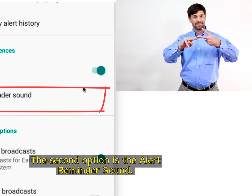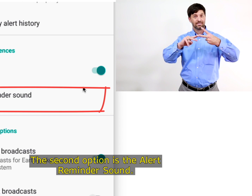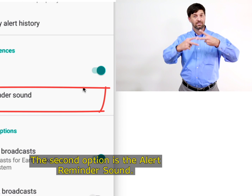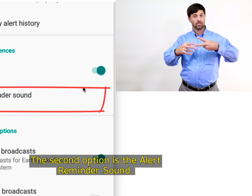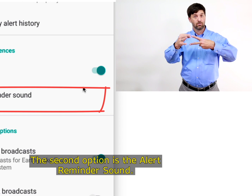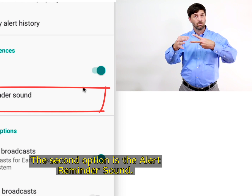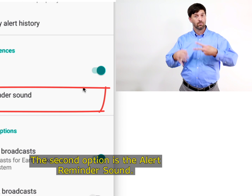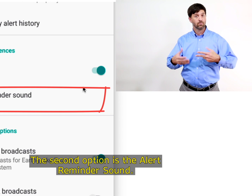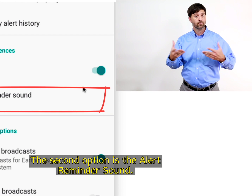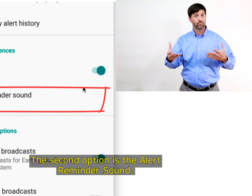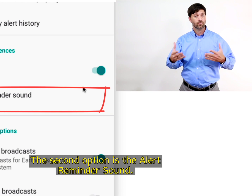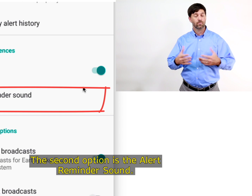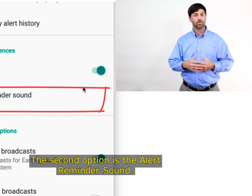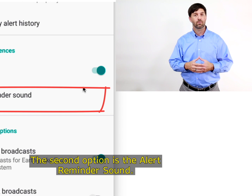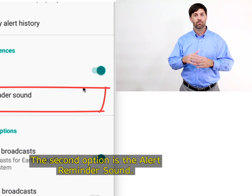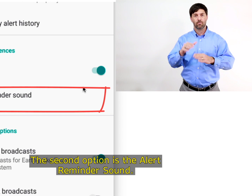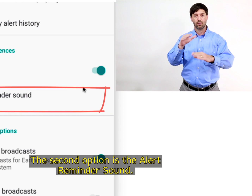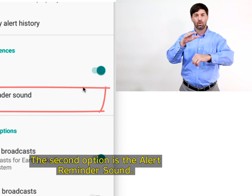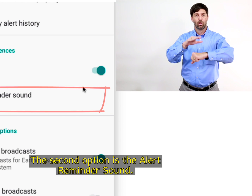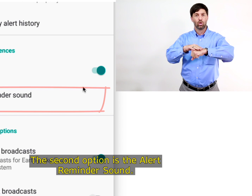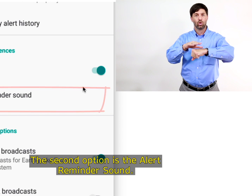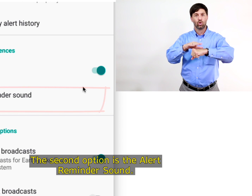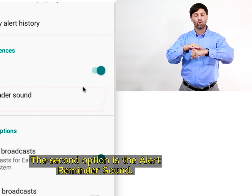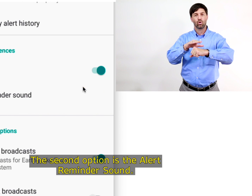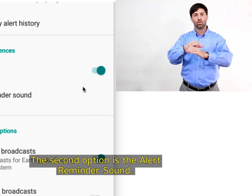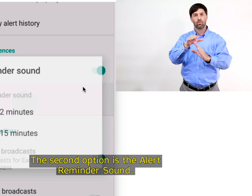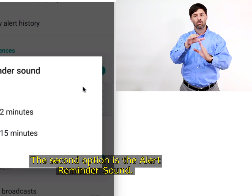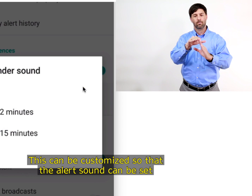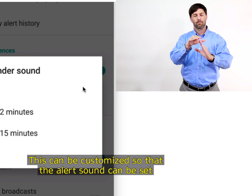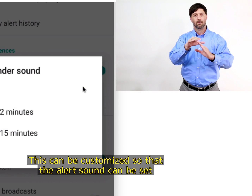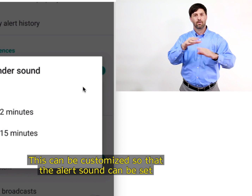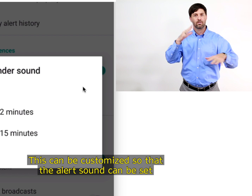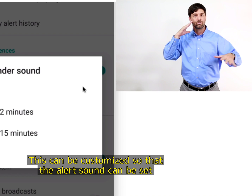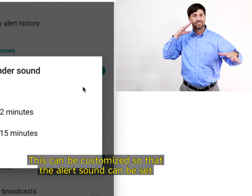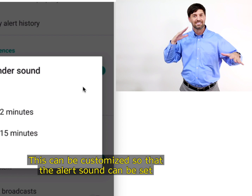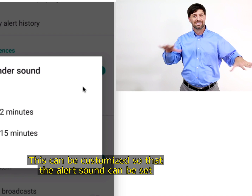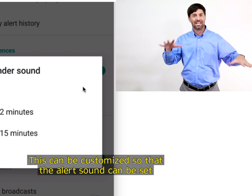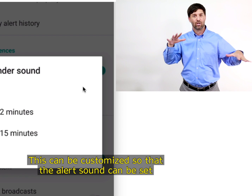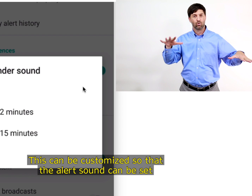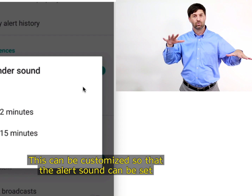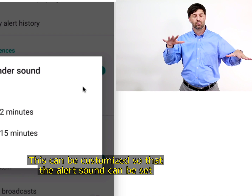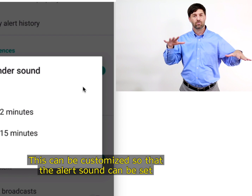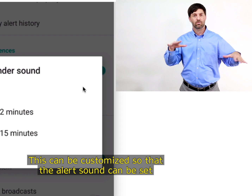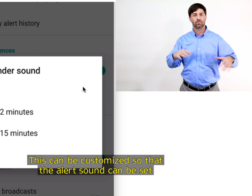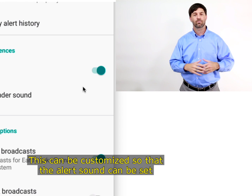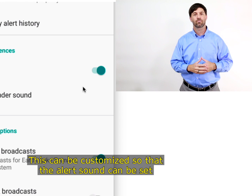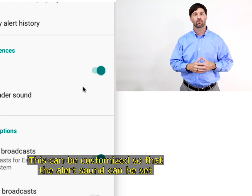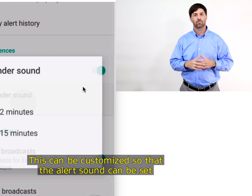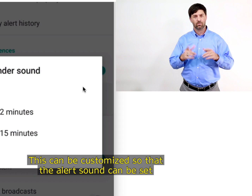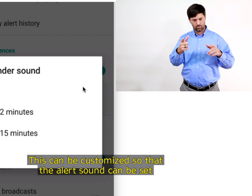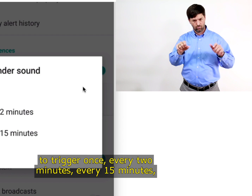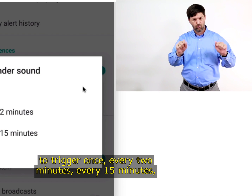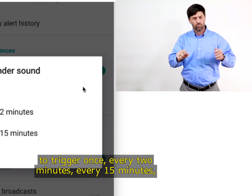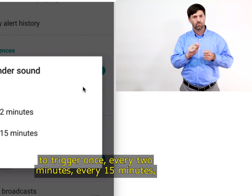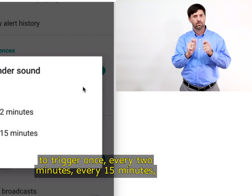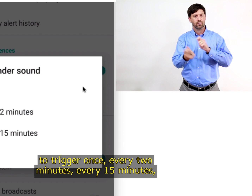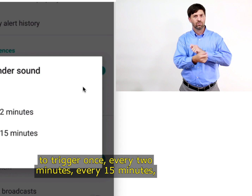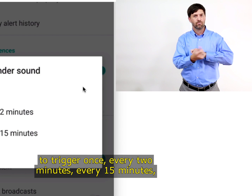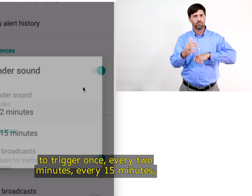The second option is the alert reminder sound. This can be customized so that the alert sound can be set to trigger once,